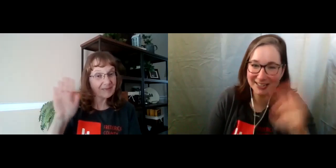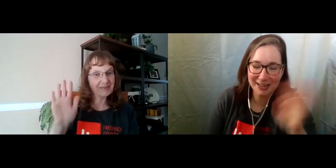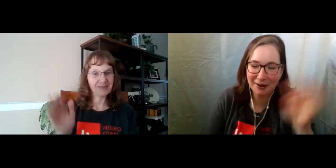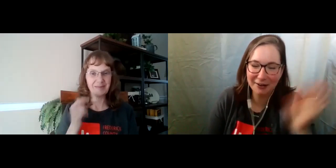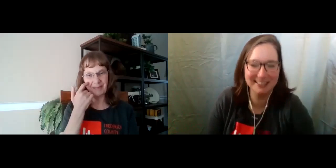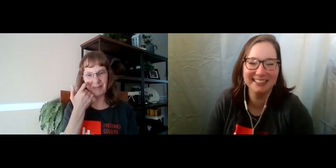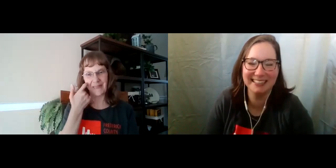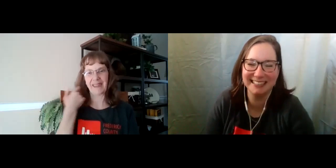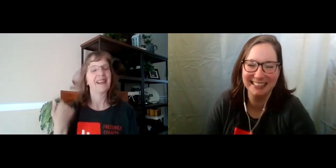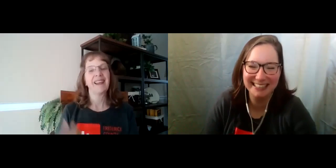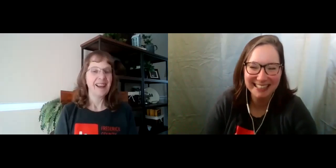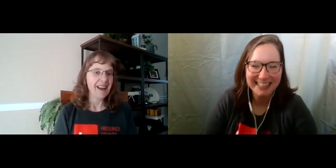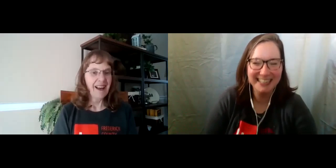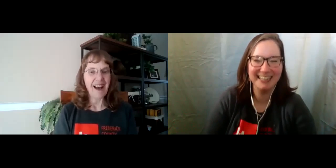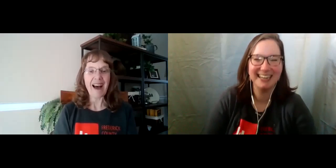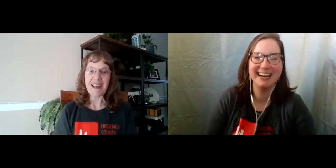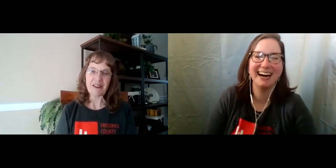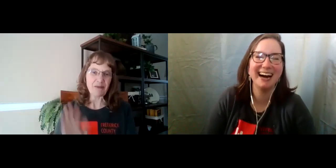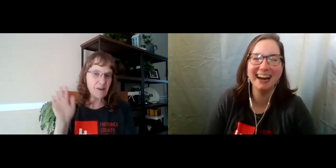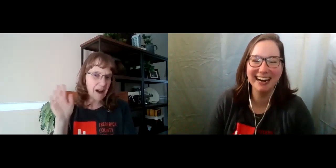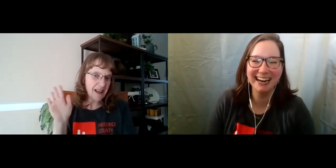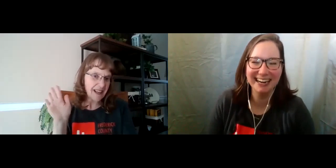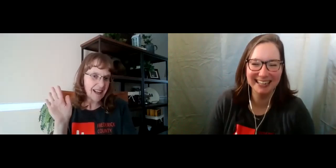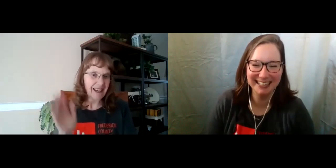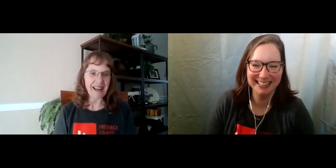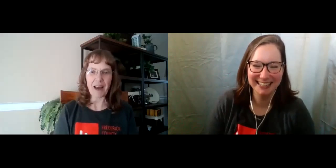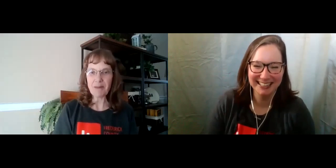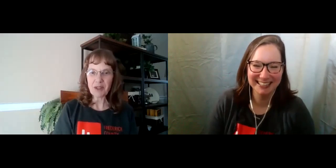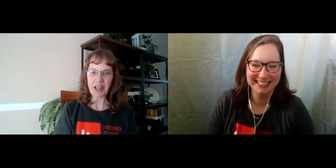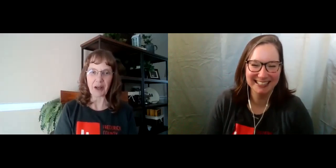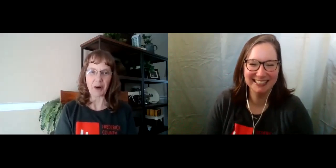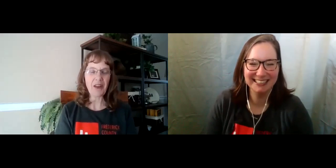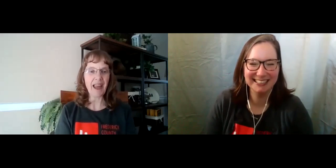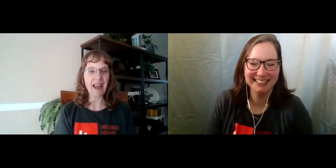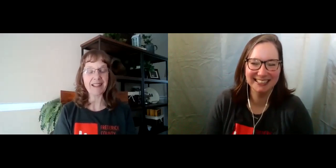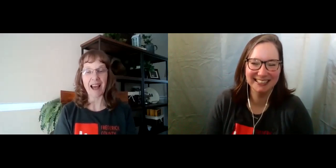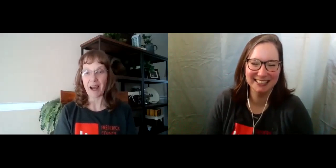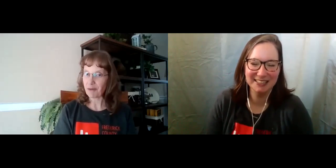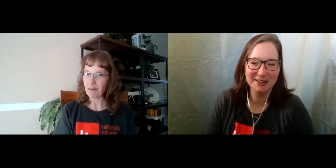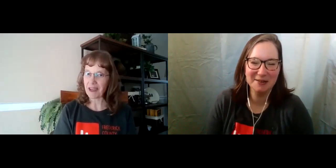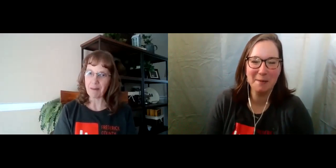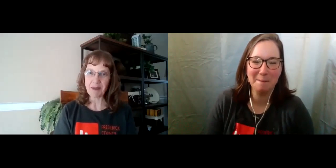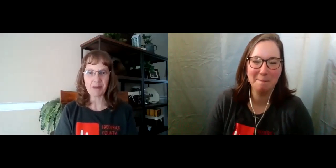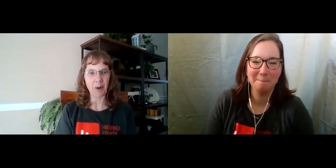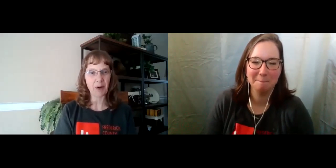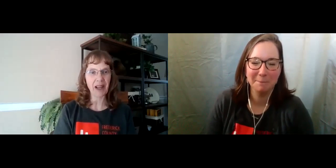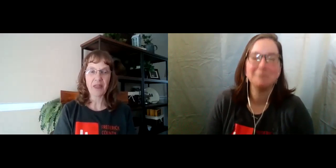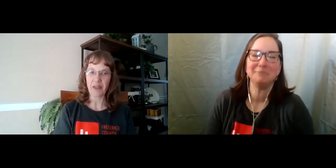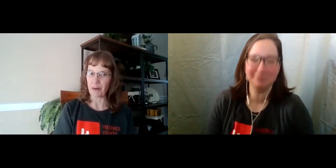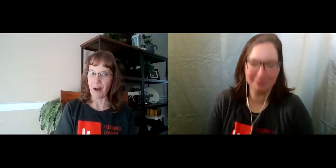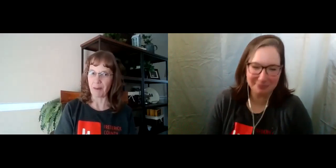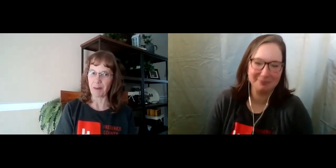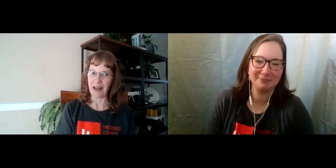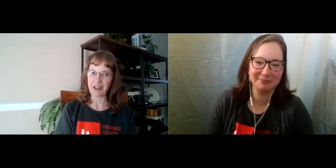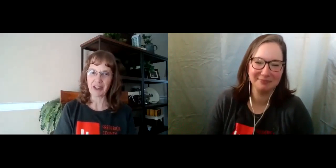Cheryl. Hi, everybody. I'm Miss Cheryl, and I'm from the Emmitsburg and Thurmont branches.